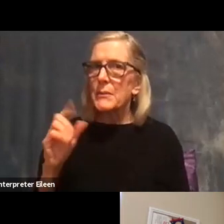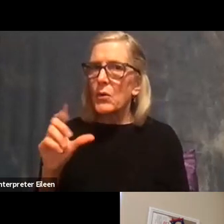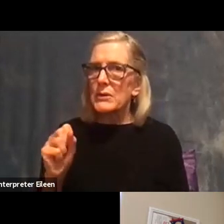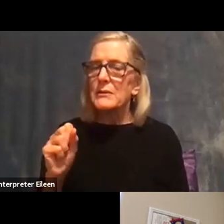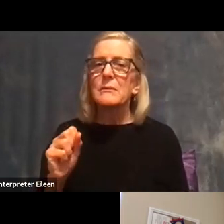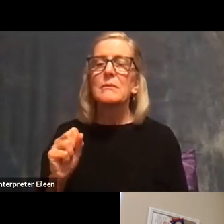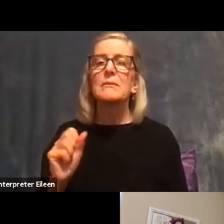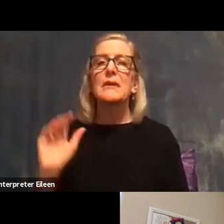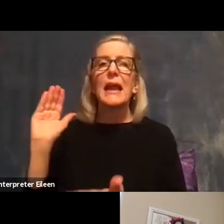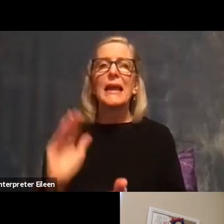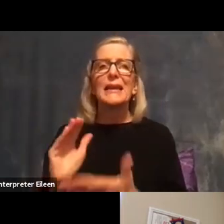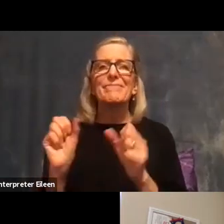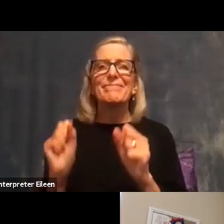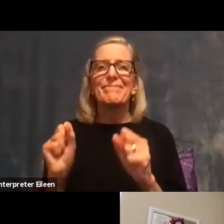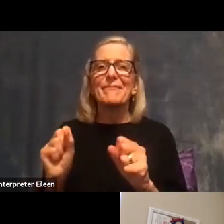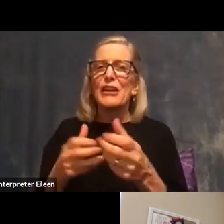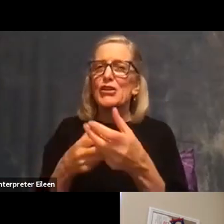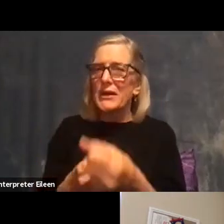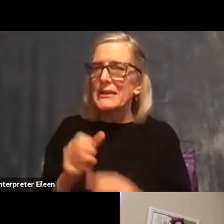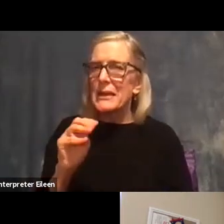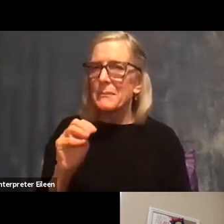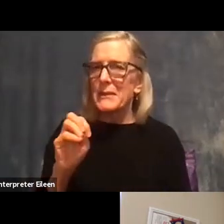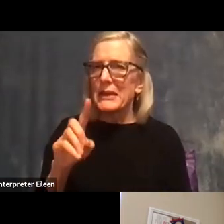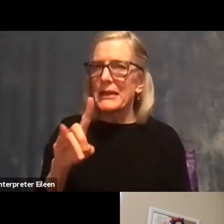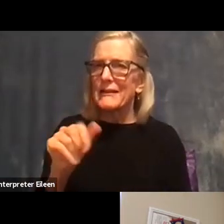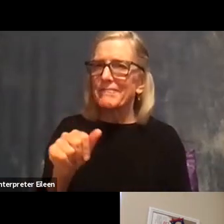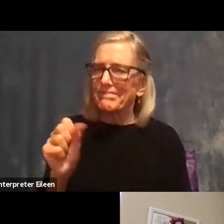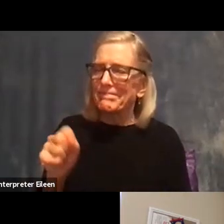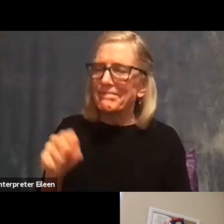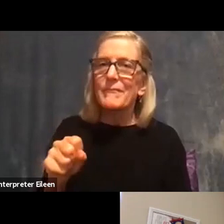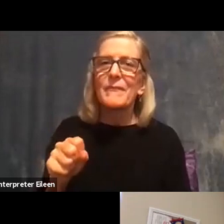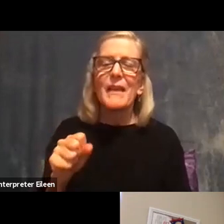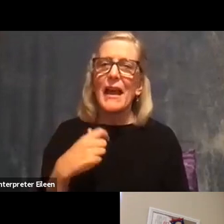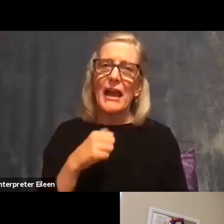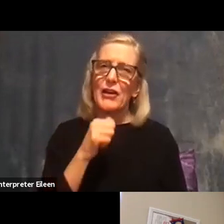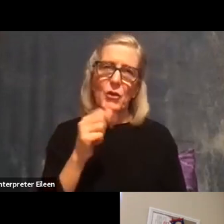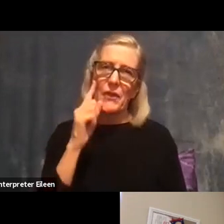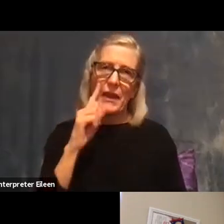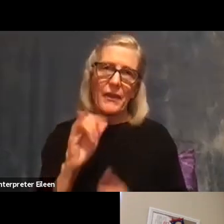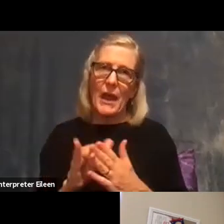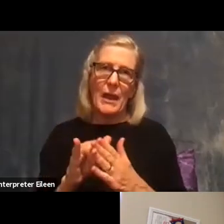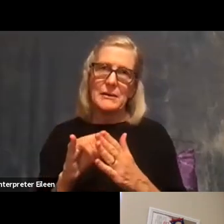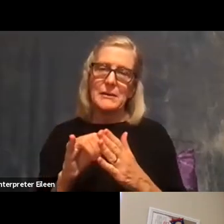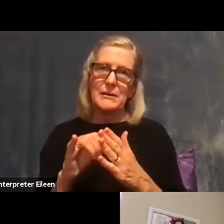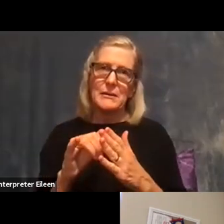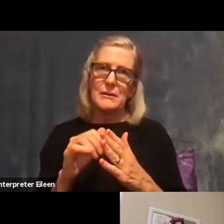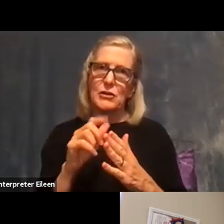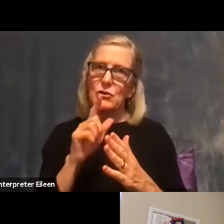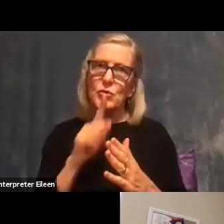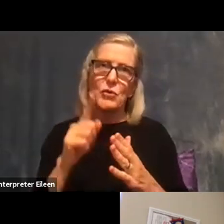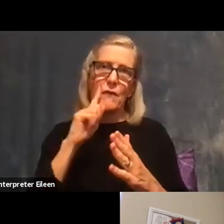The media. But I don't think that that's necessarily widespread those are still really small percentages